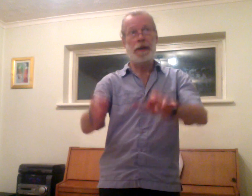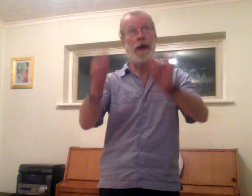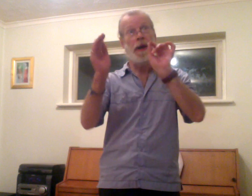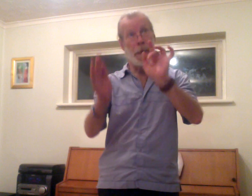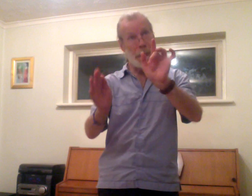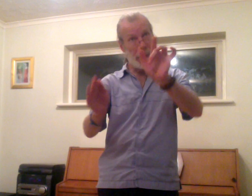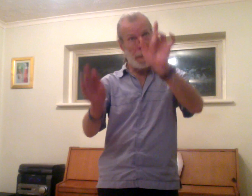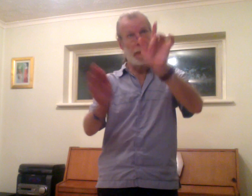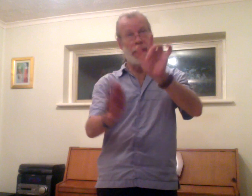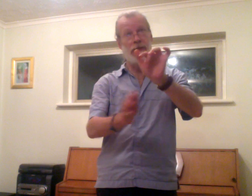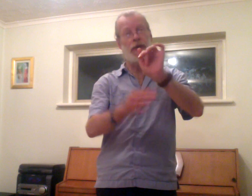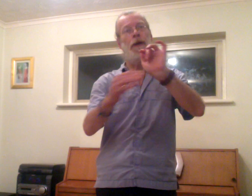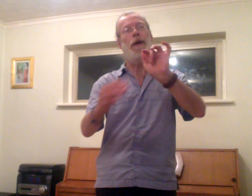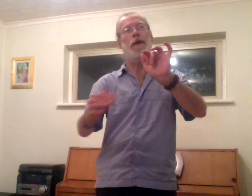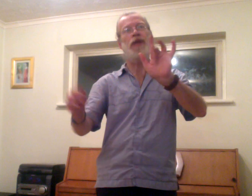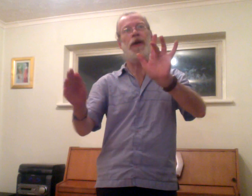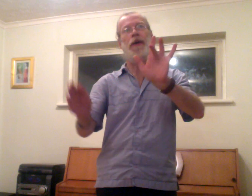This success